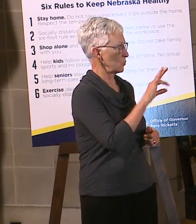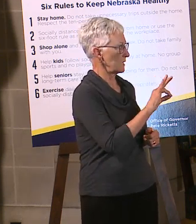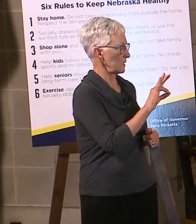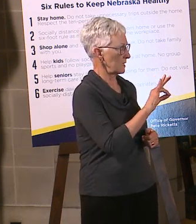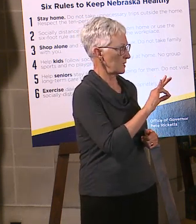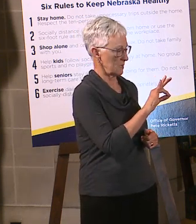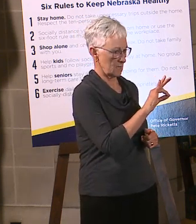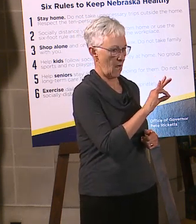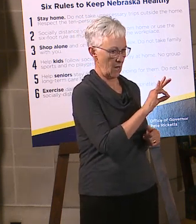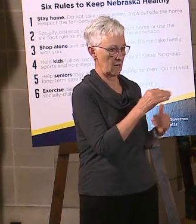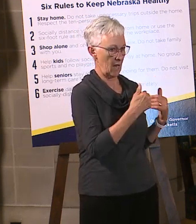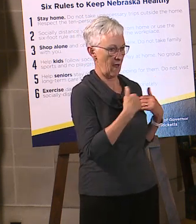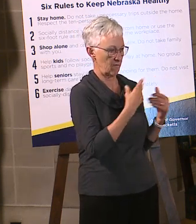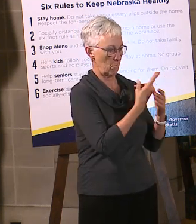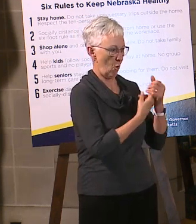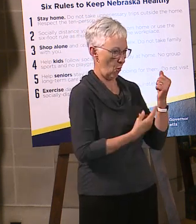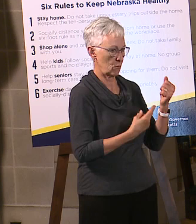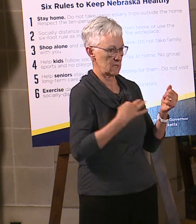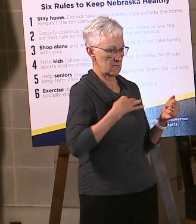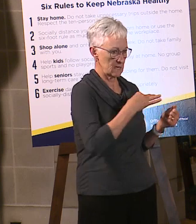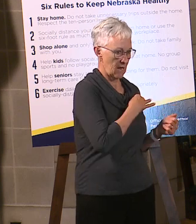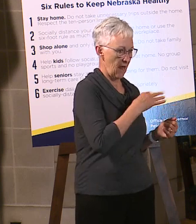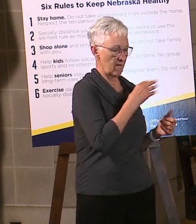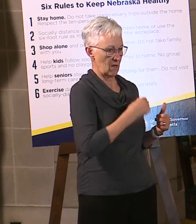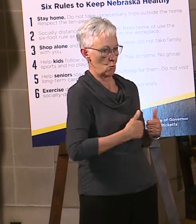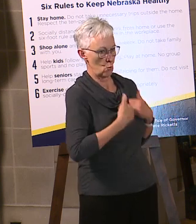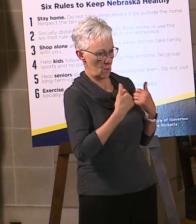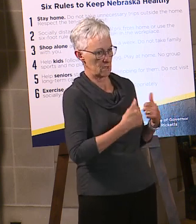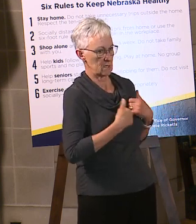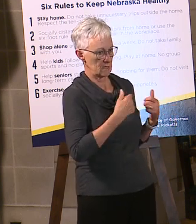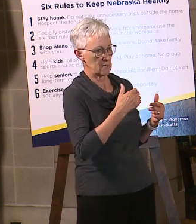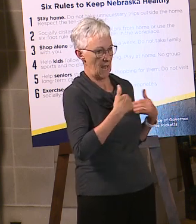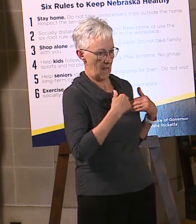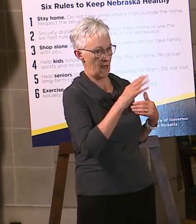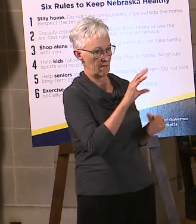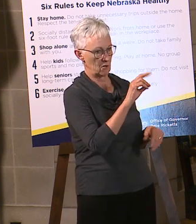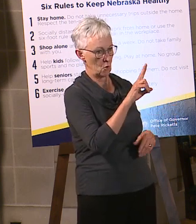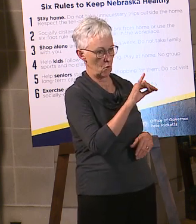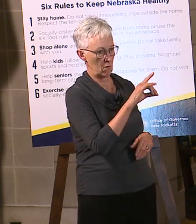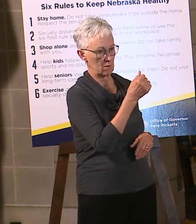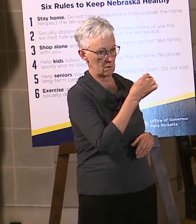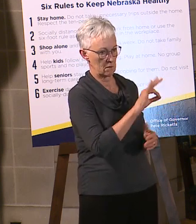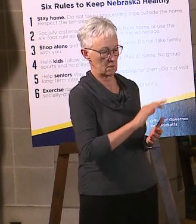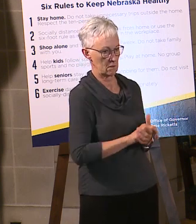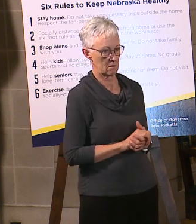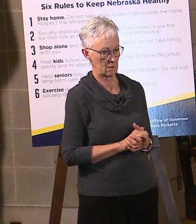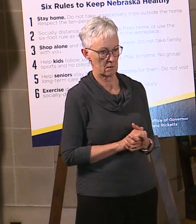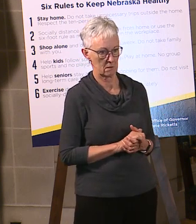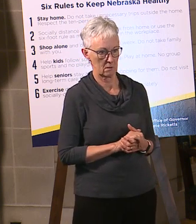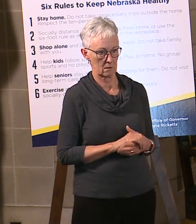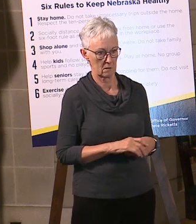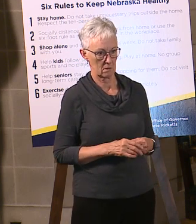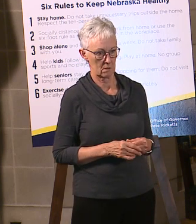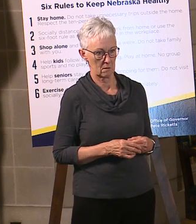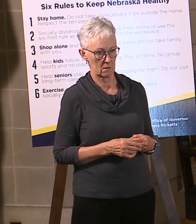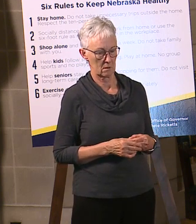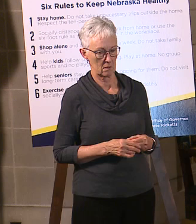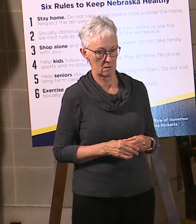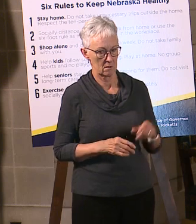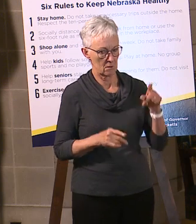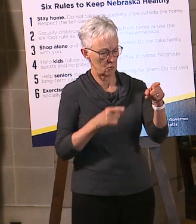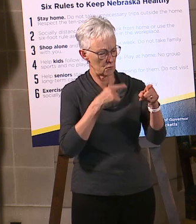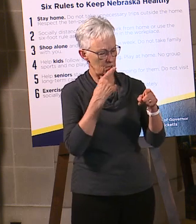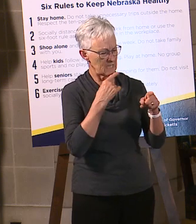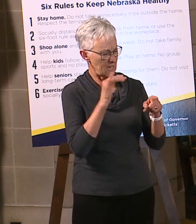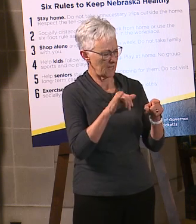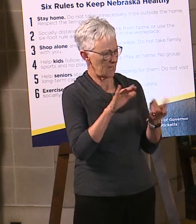And 62, yes, fatalities. And just to be clear, are you saying that if the death certificate says the cause of death